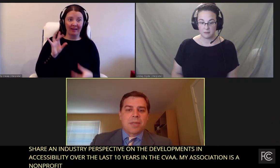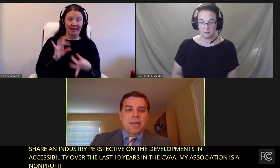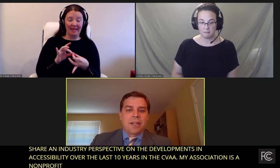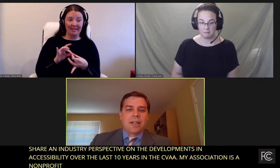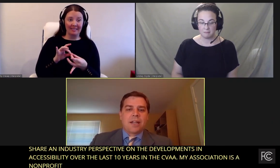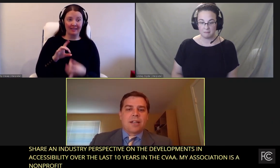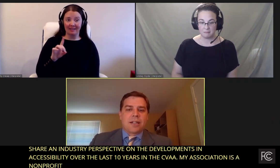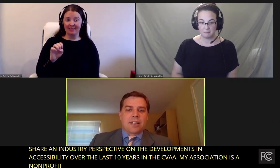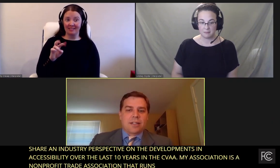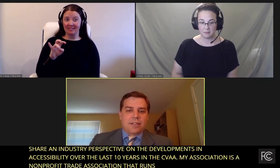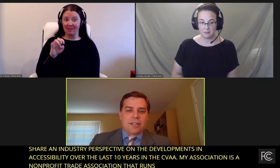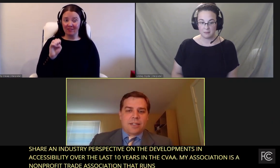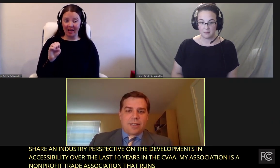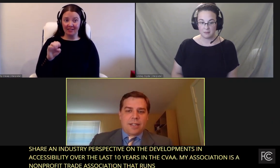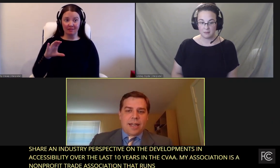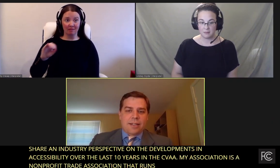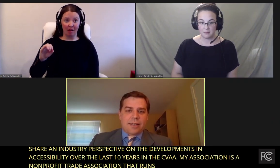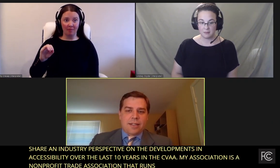mobile economy.